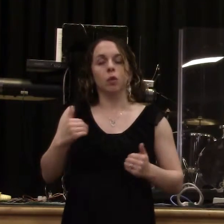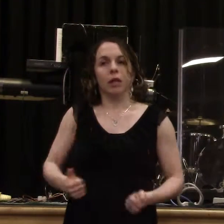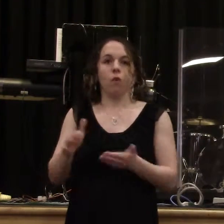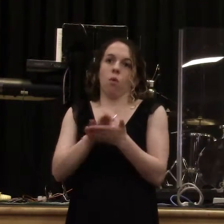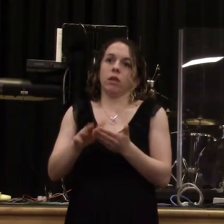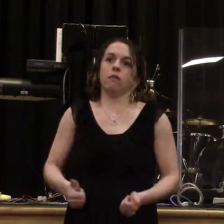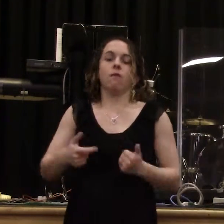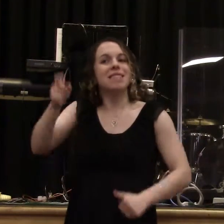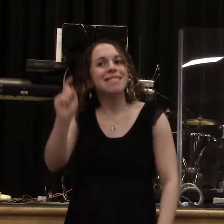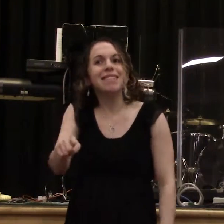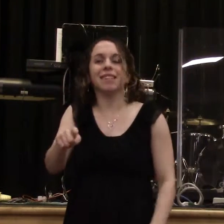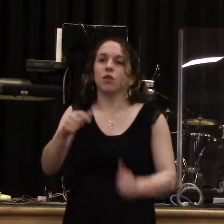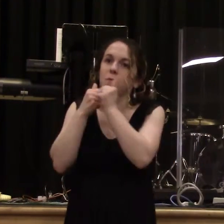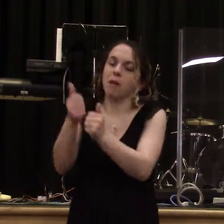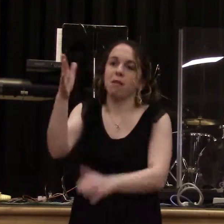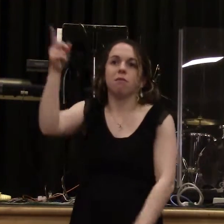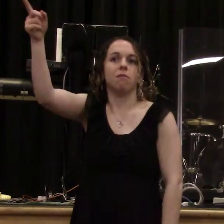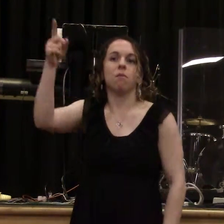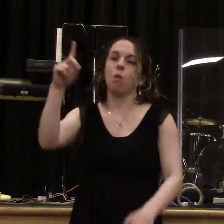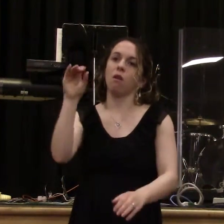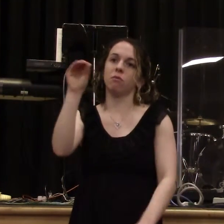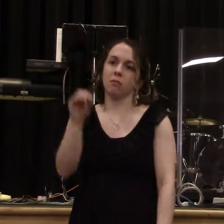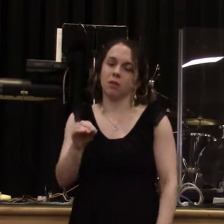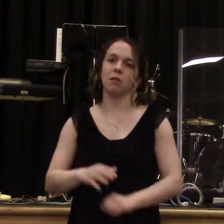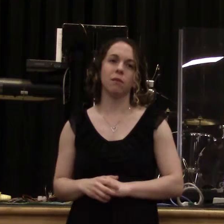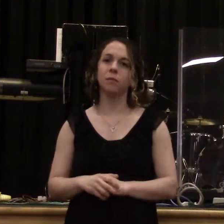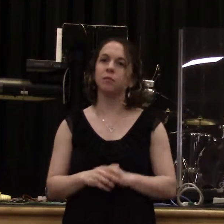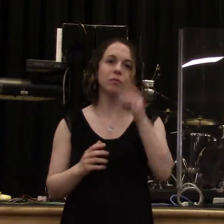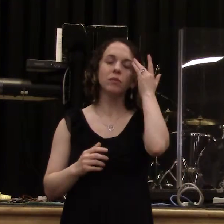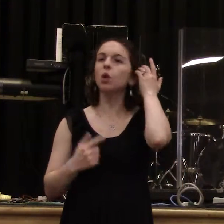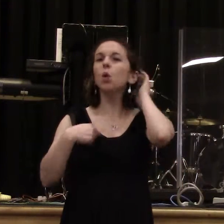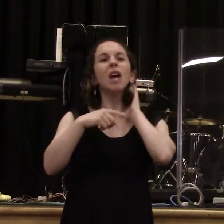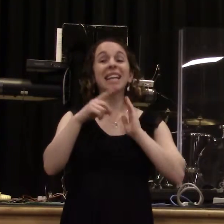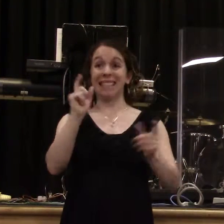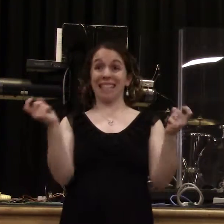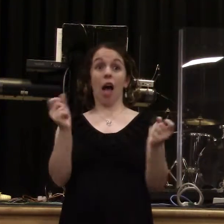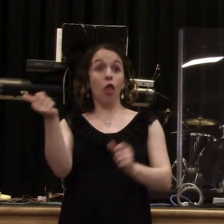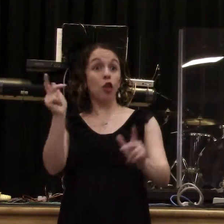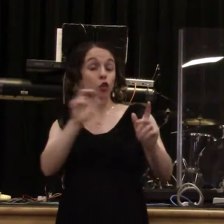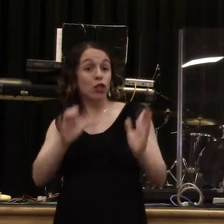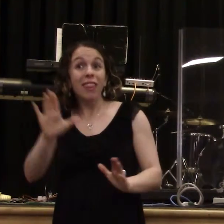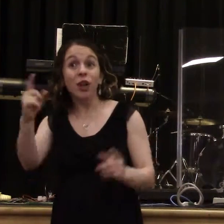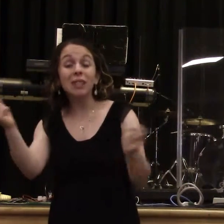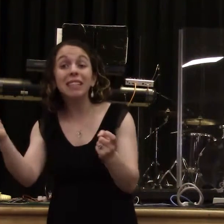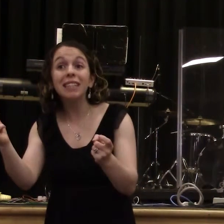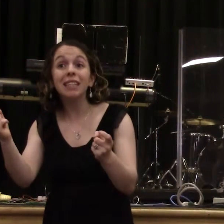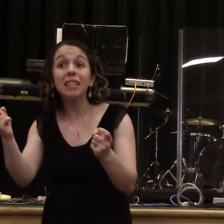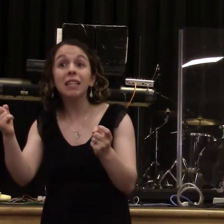Hallelujah. We are commissioned not to tolerate sinner compromise. Now, how